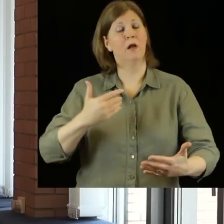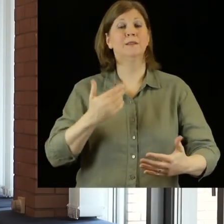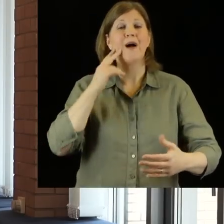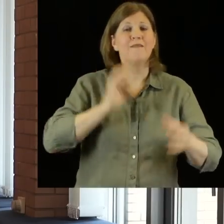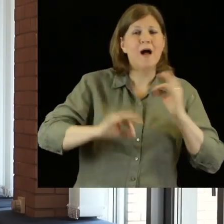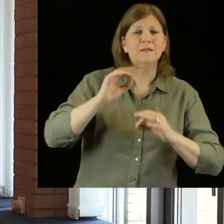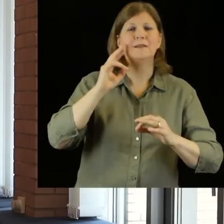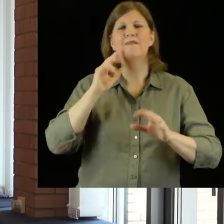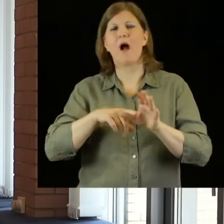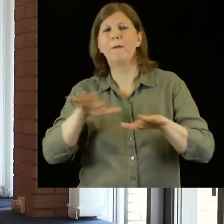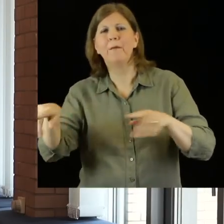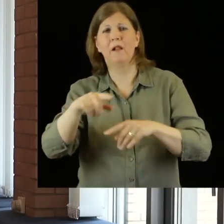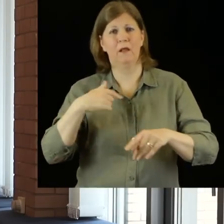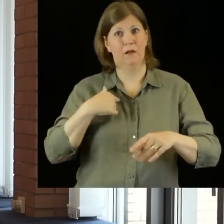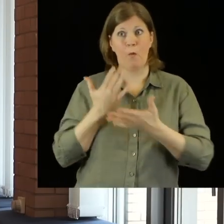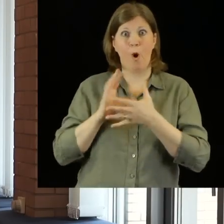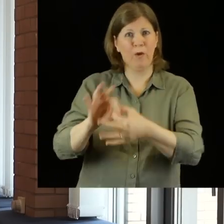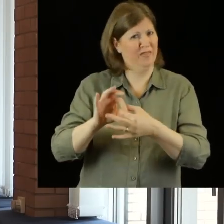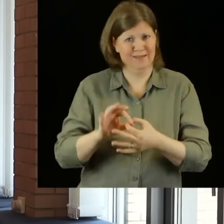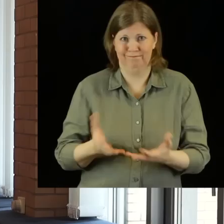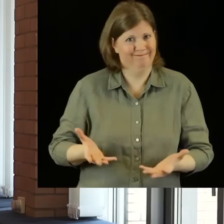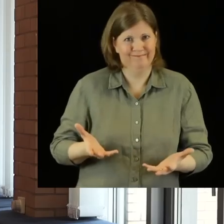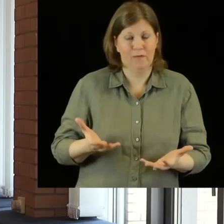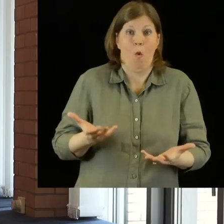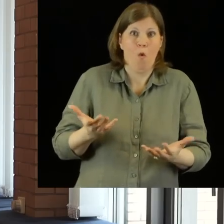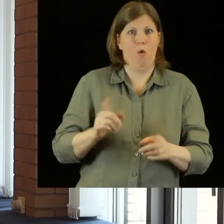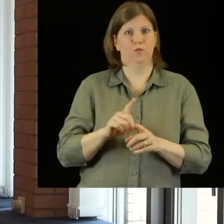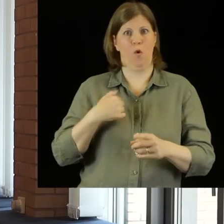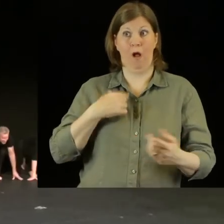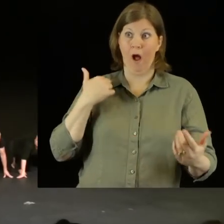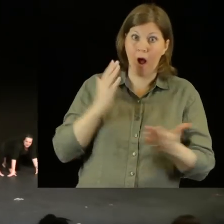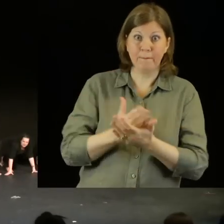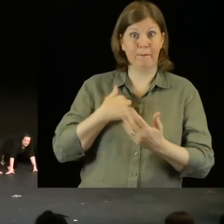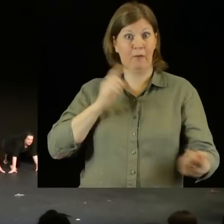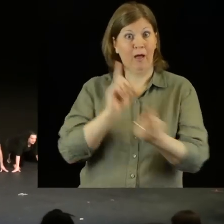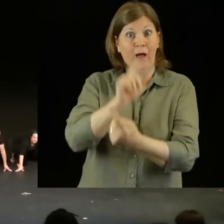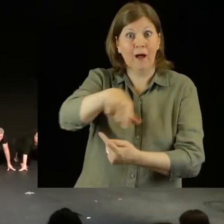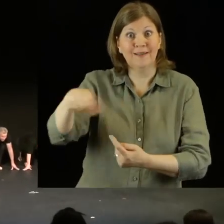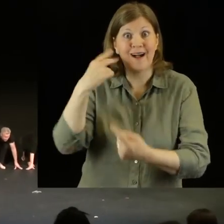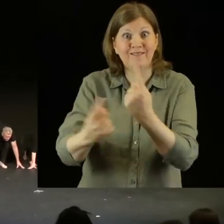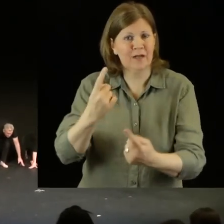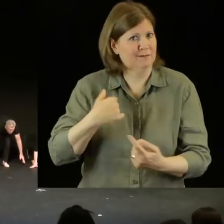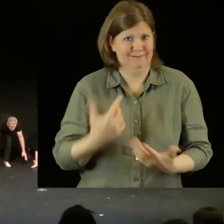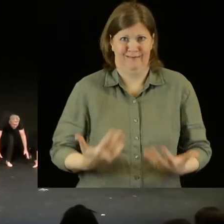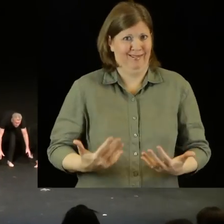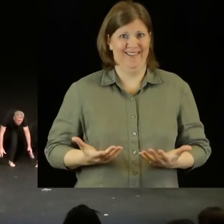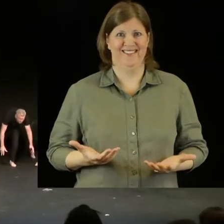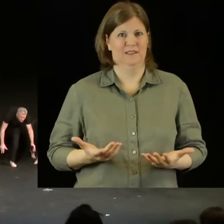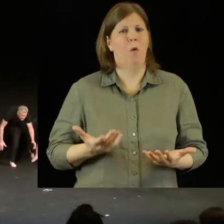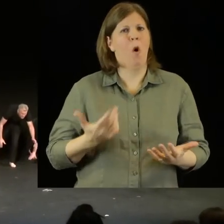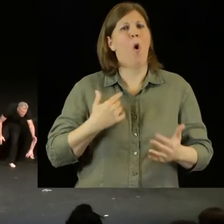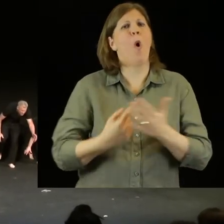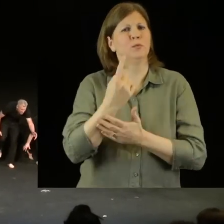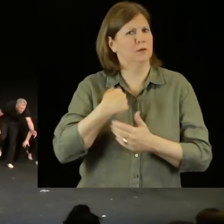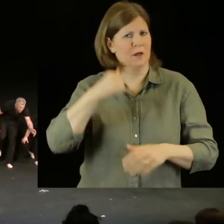actors or deaf young people. I had never actually met anyone who was deaf. I wasn't aware of